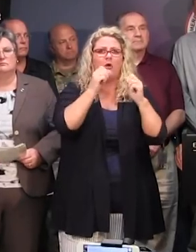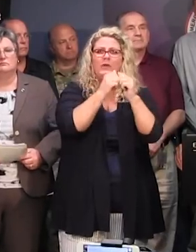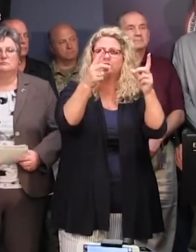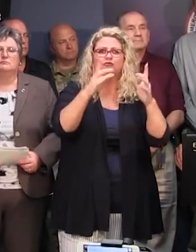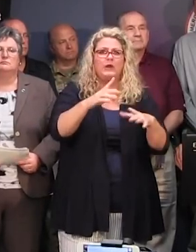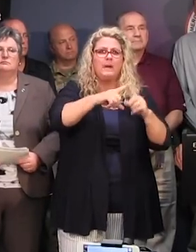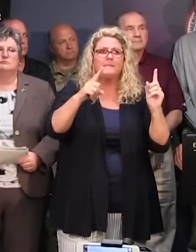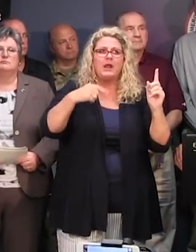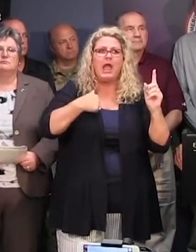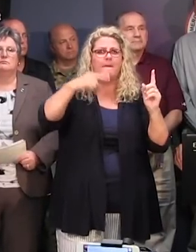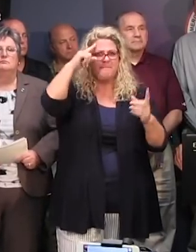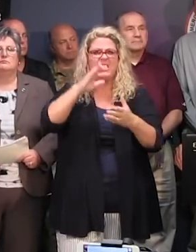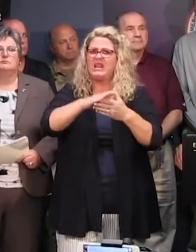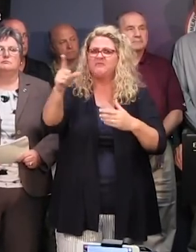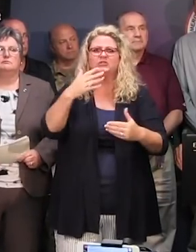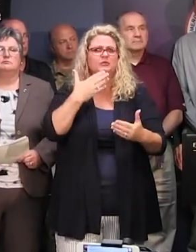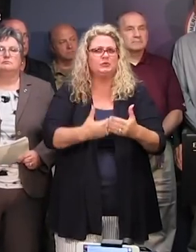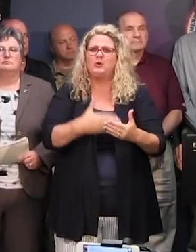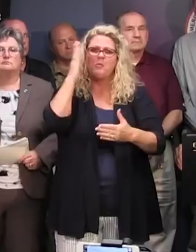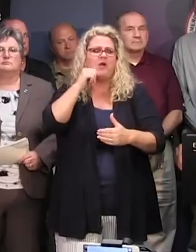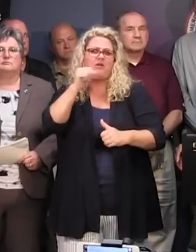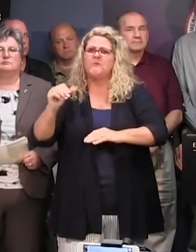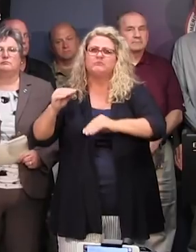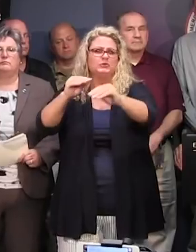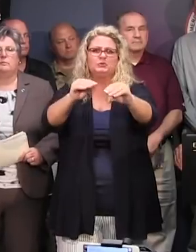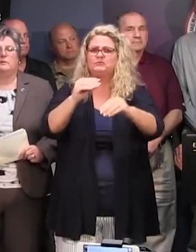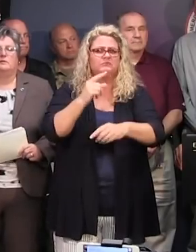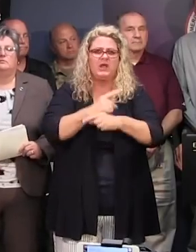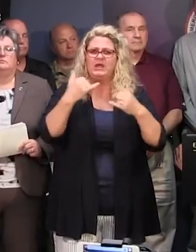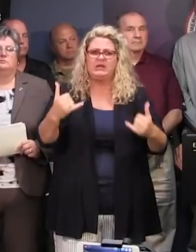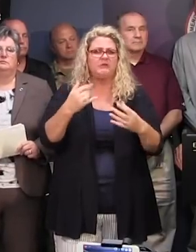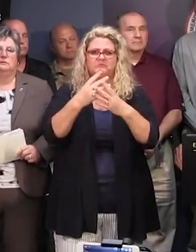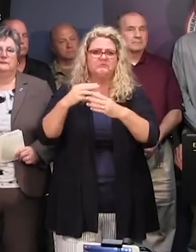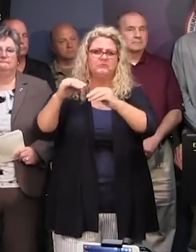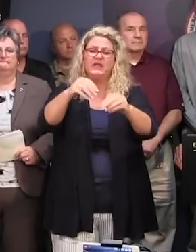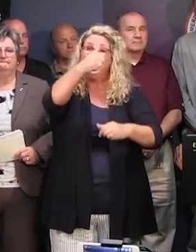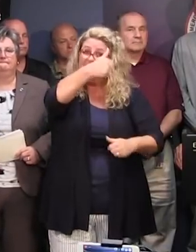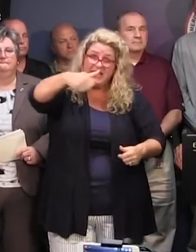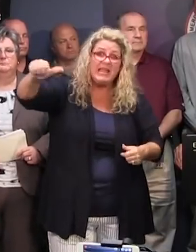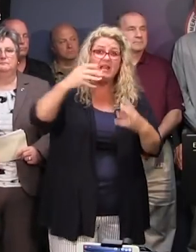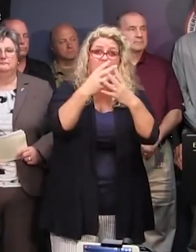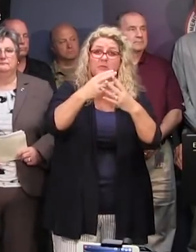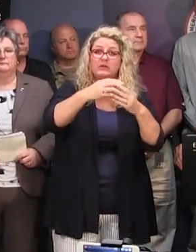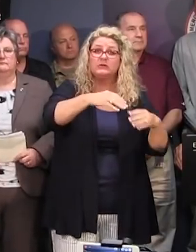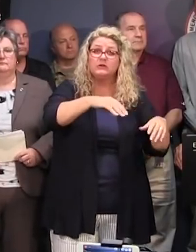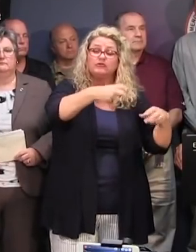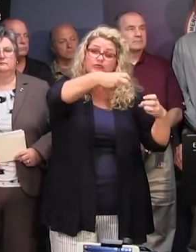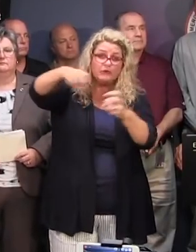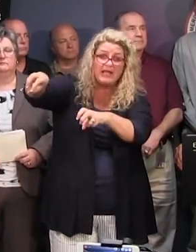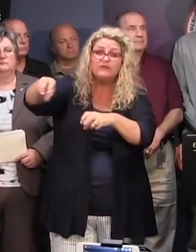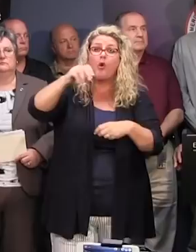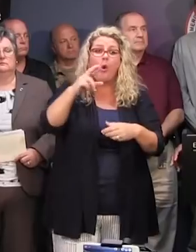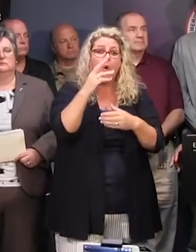facility is pretty solid and I don't think they'll be moving Lieber at this time. Are any inmates being transferred? Are there select inmates